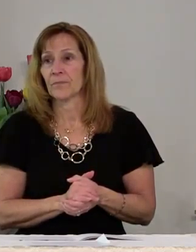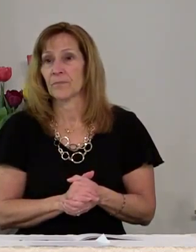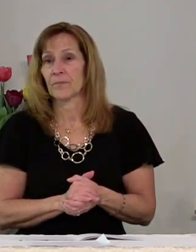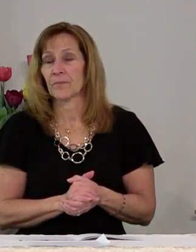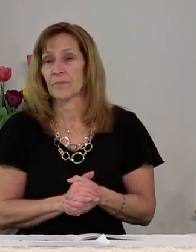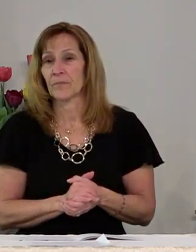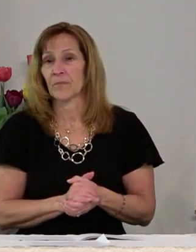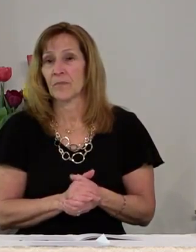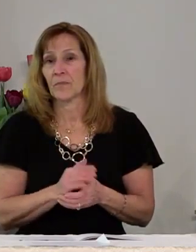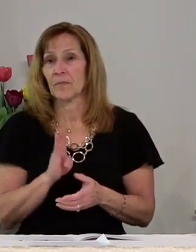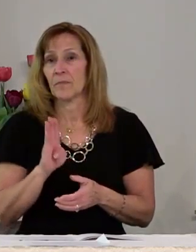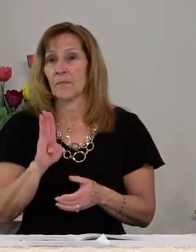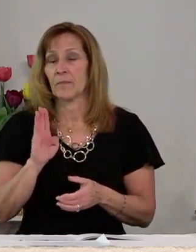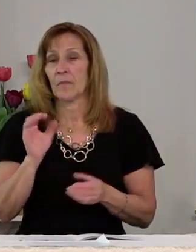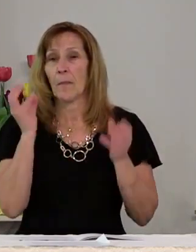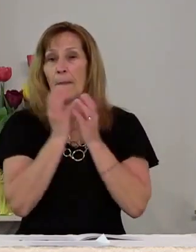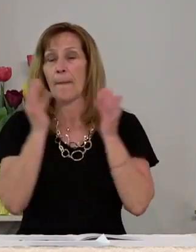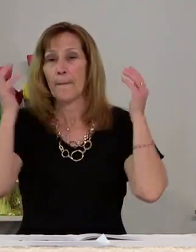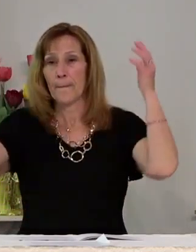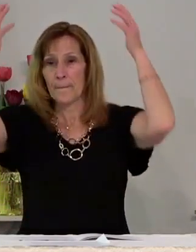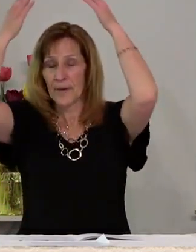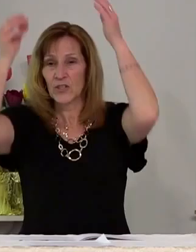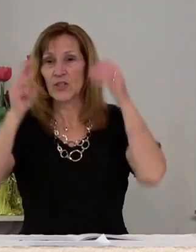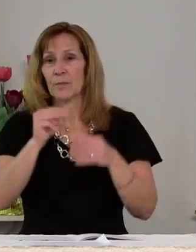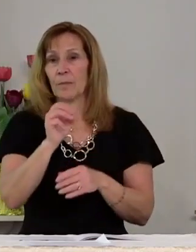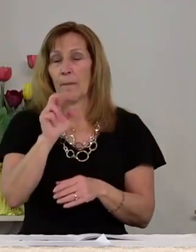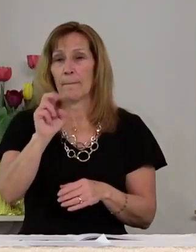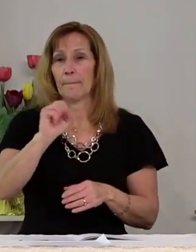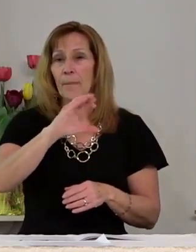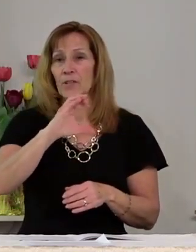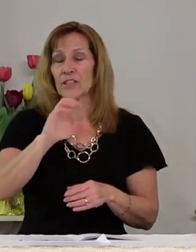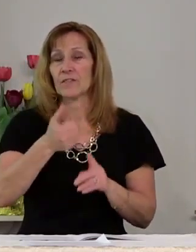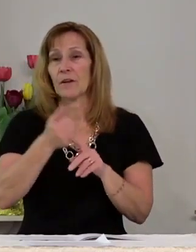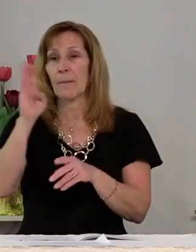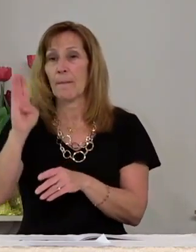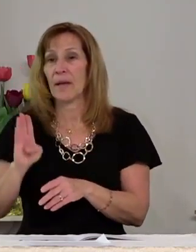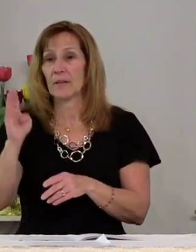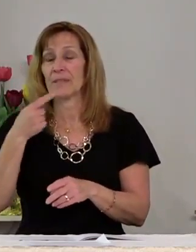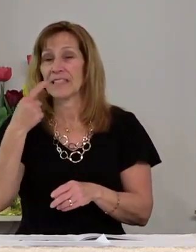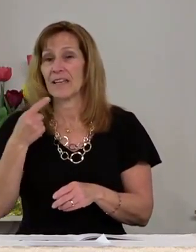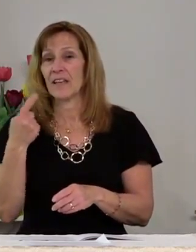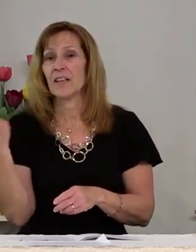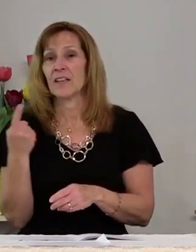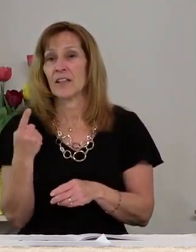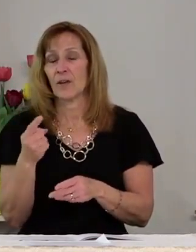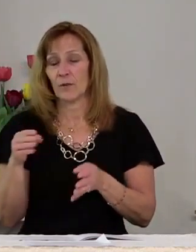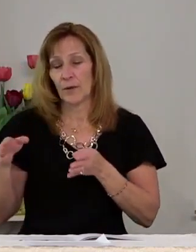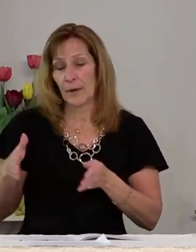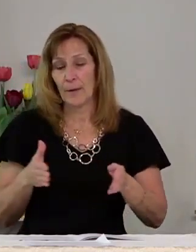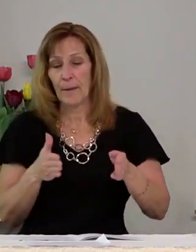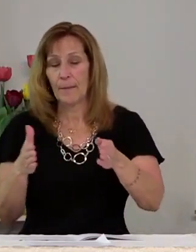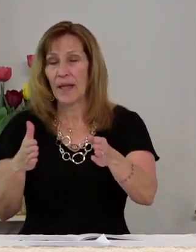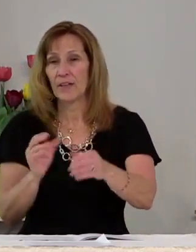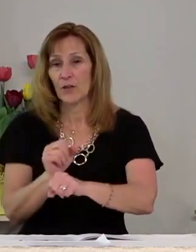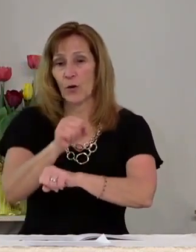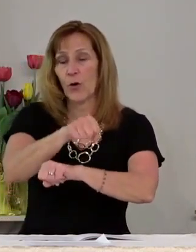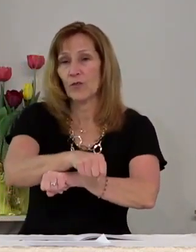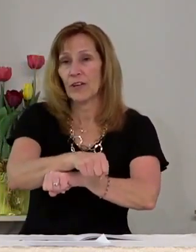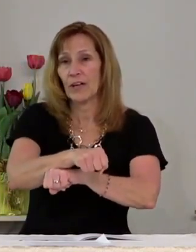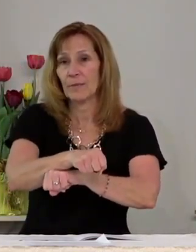bishop marshal of the diocese of Bethlehem has said that the only path to overcoming